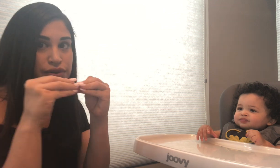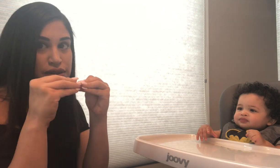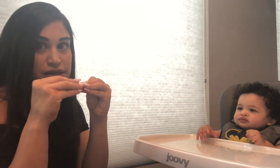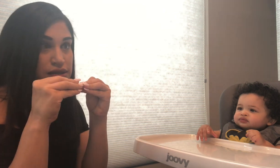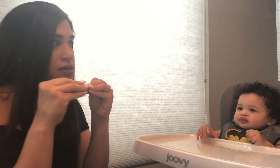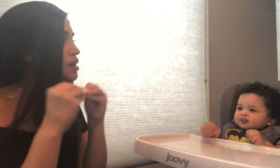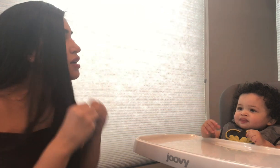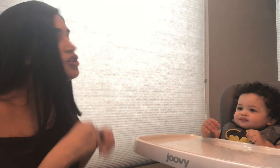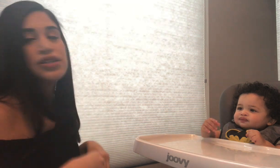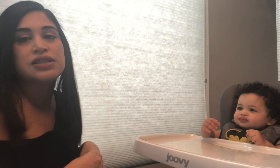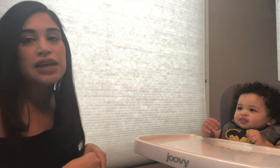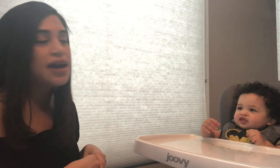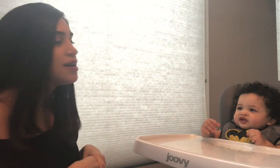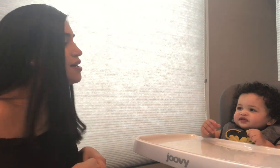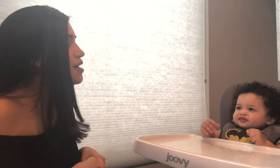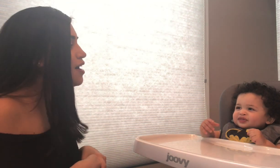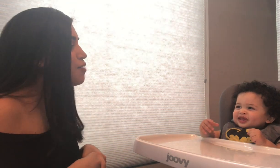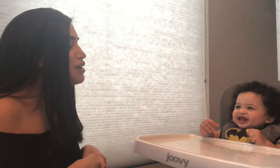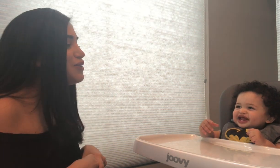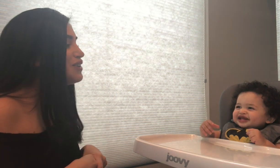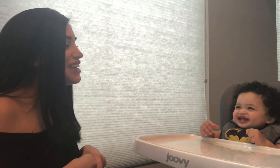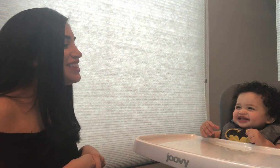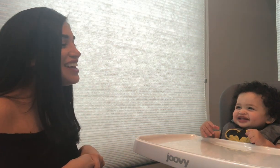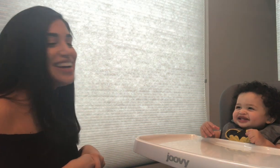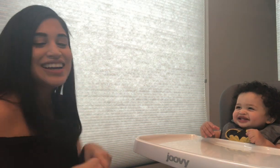doing this just yet. But he will get there.